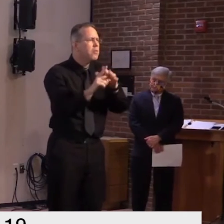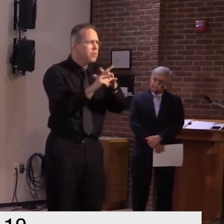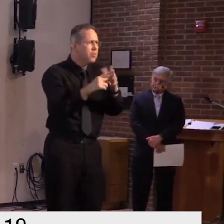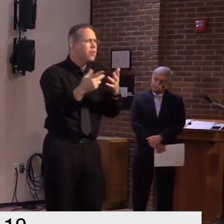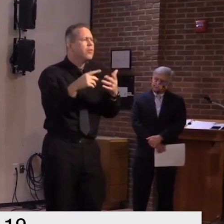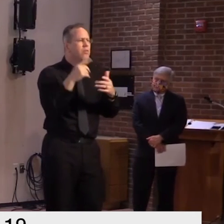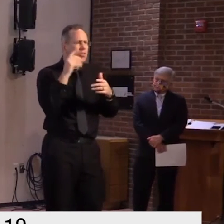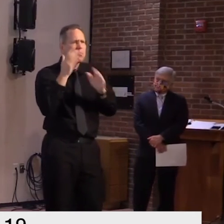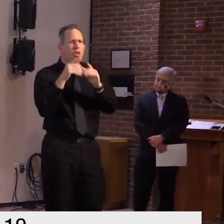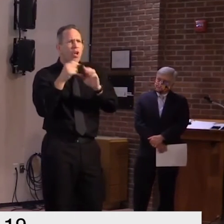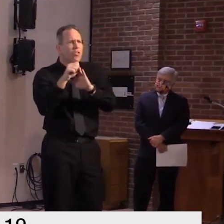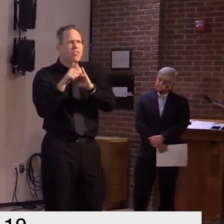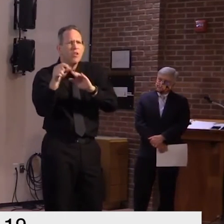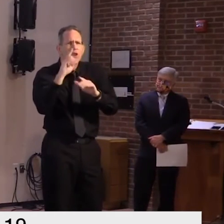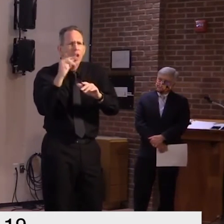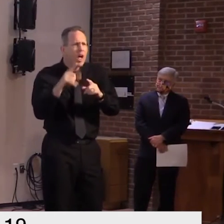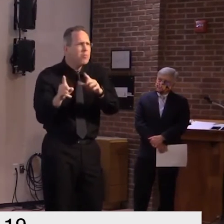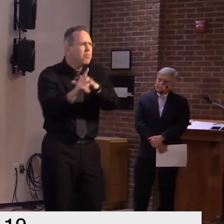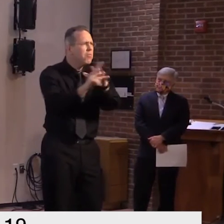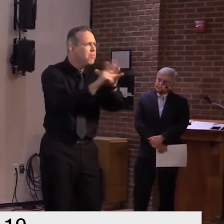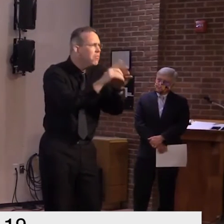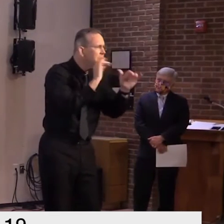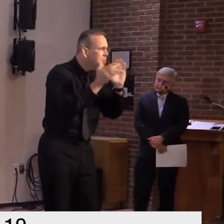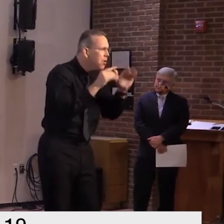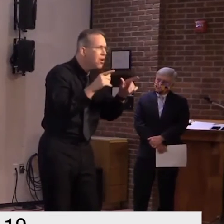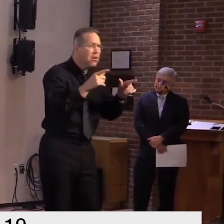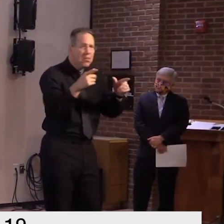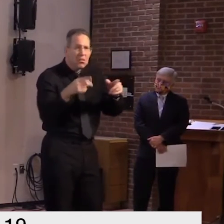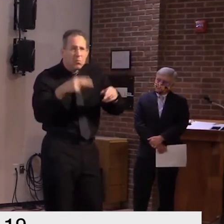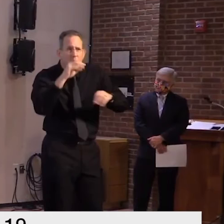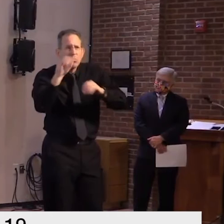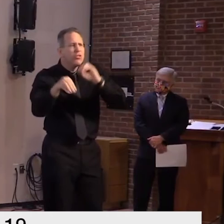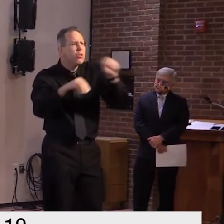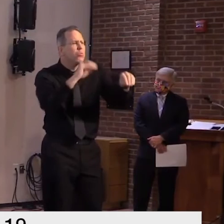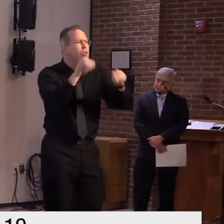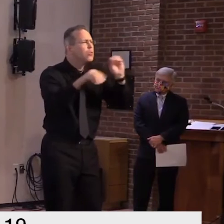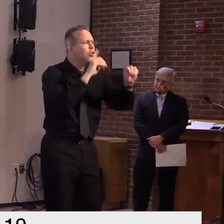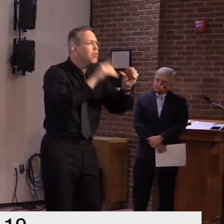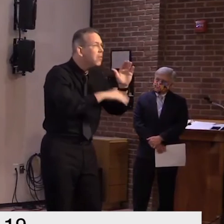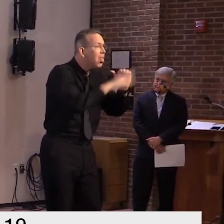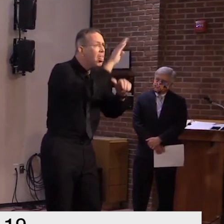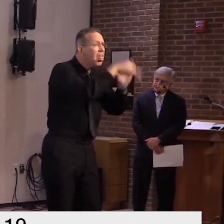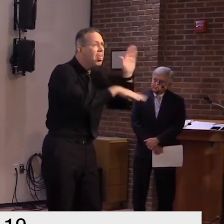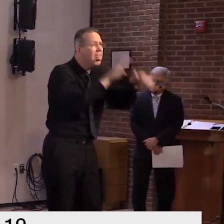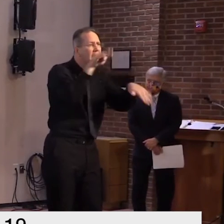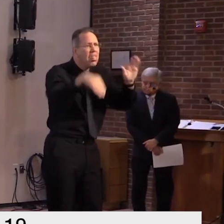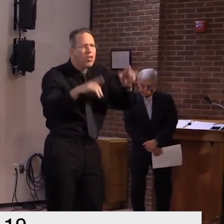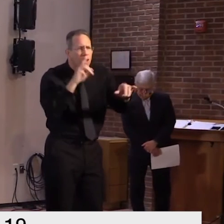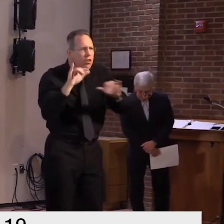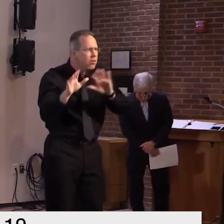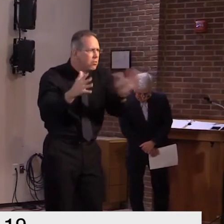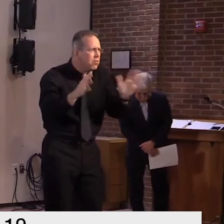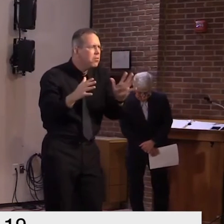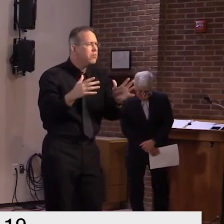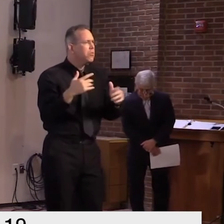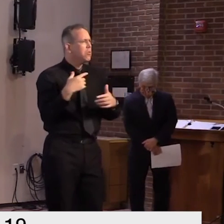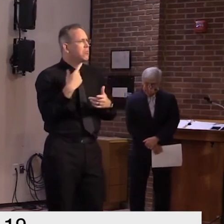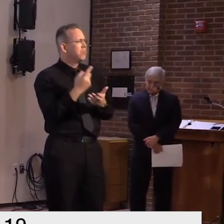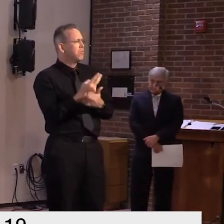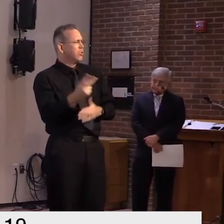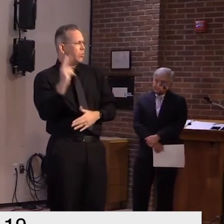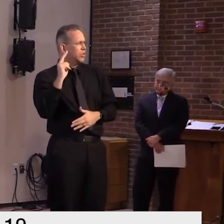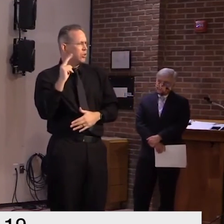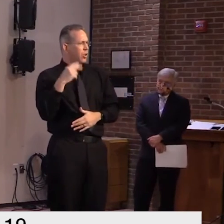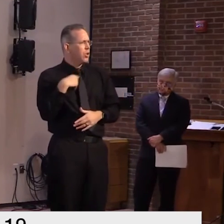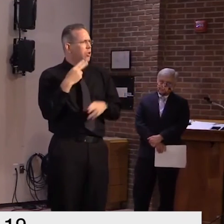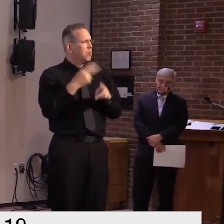even a week ago two weeks ago is incredible uh the numbers are coming down drastically in uh new york uh